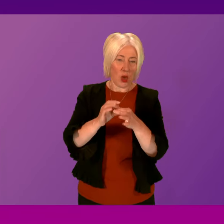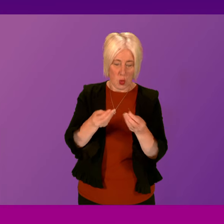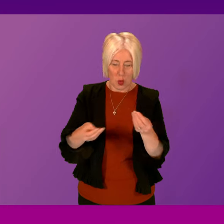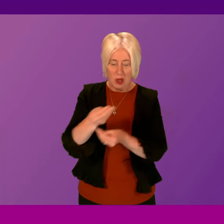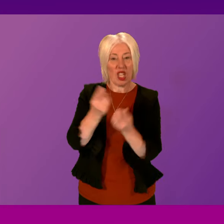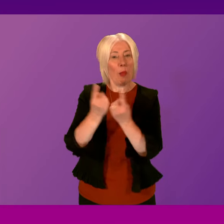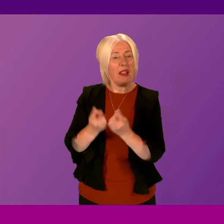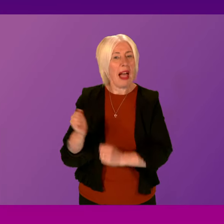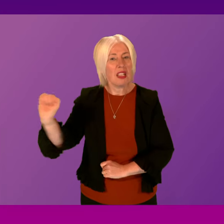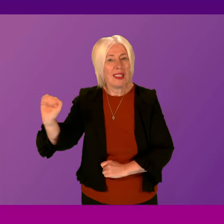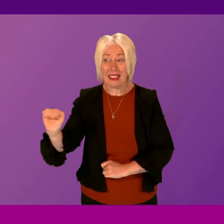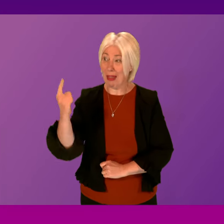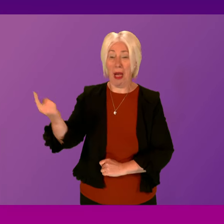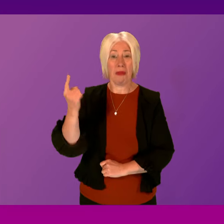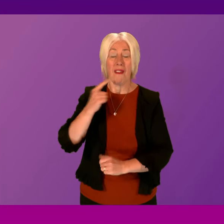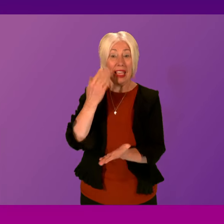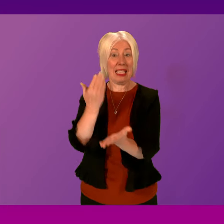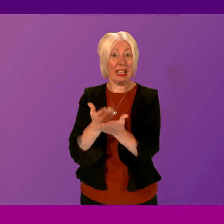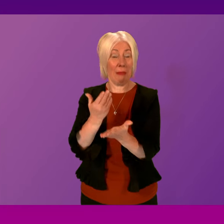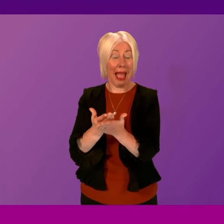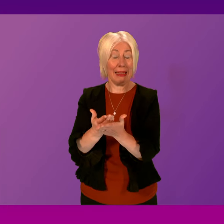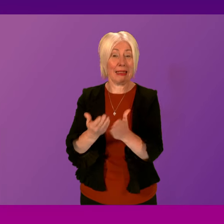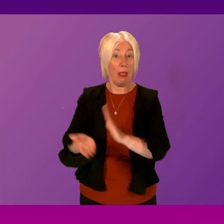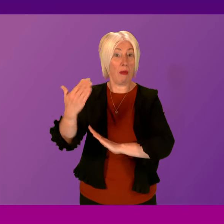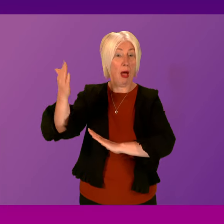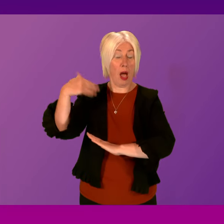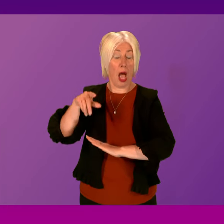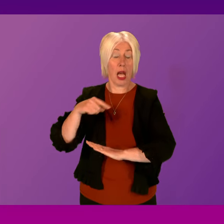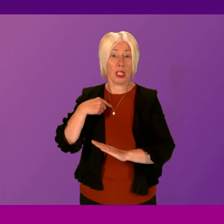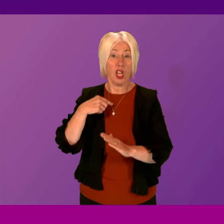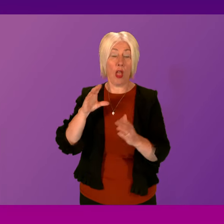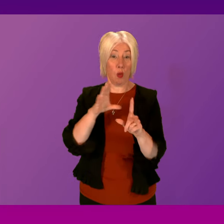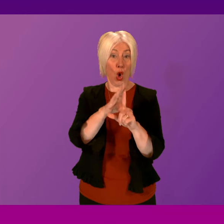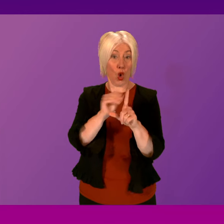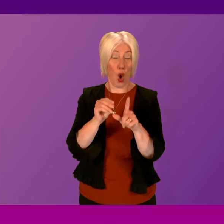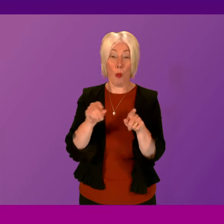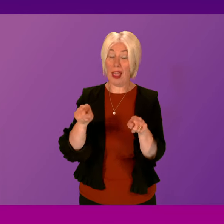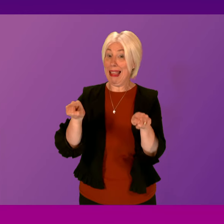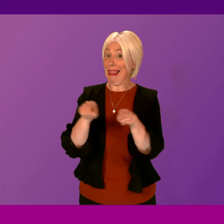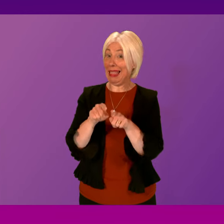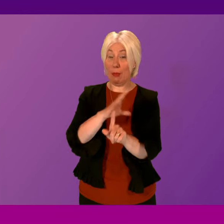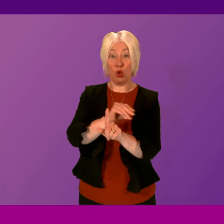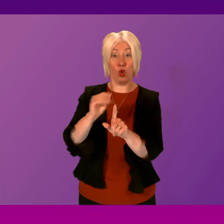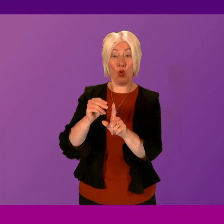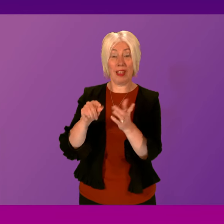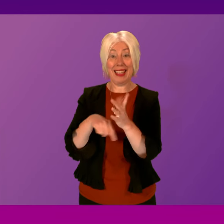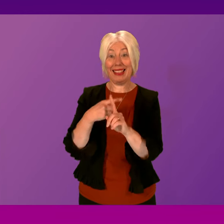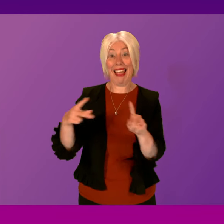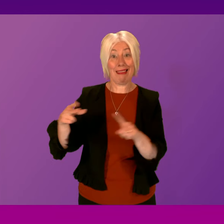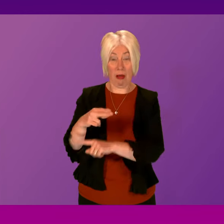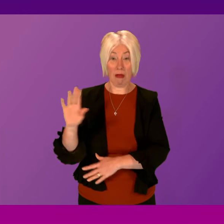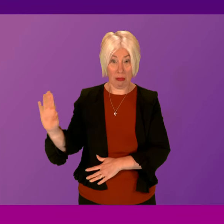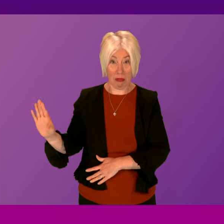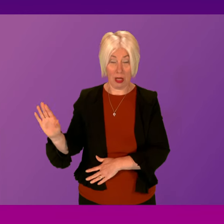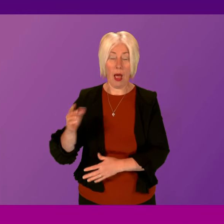only did he demand of course that we previously imitate and copy Tory tax cuts, which would have